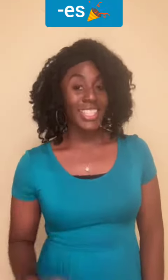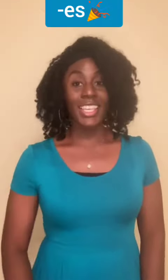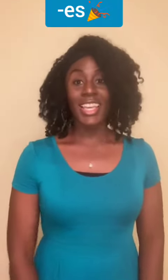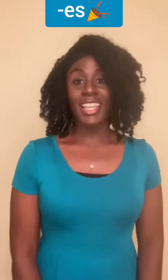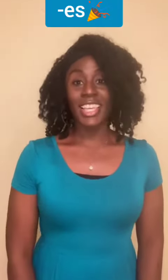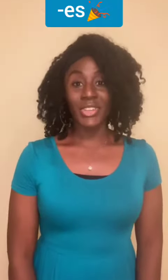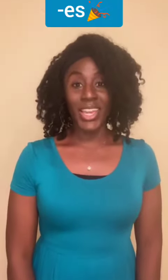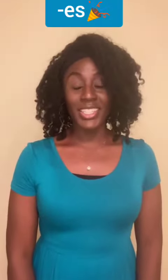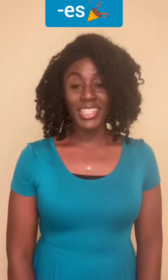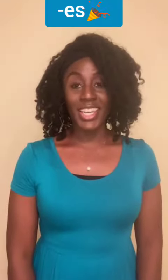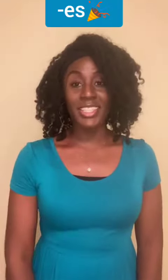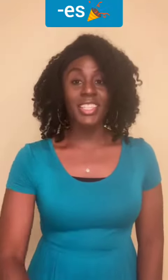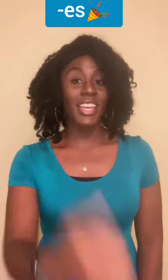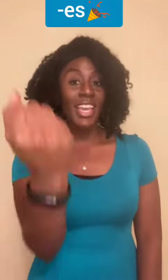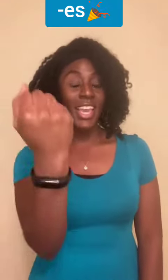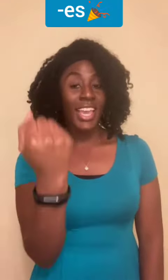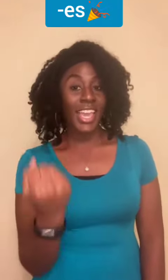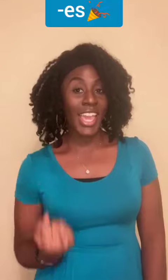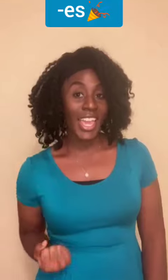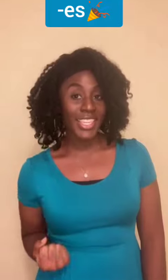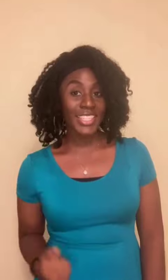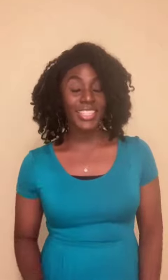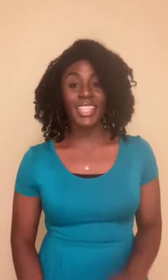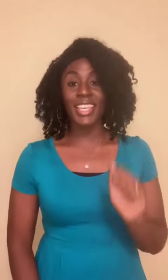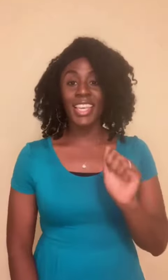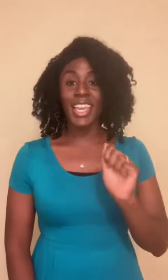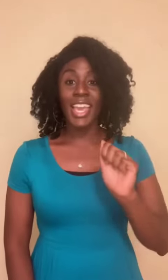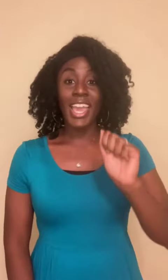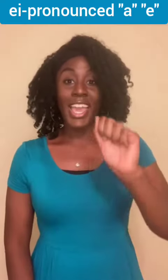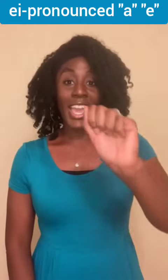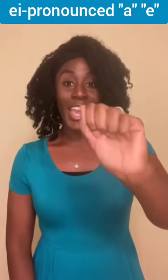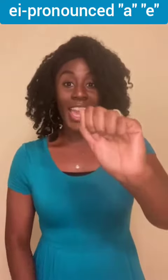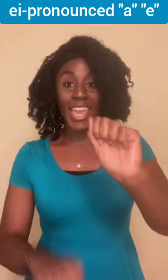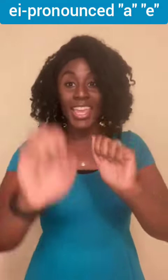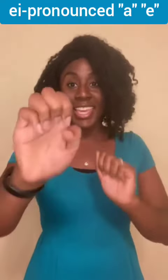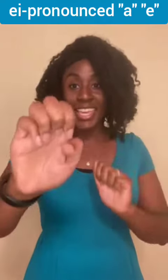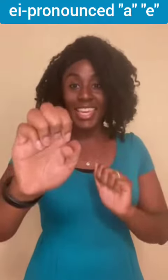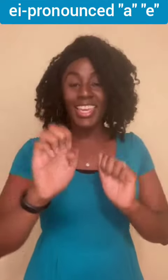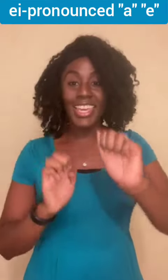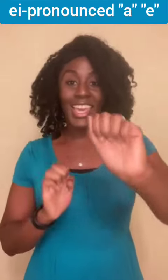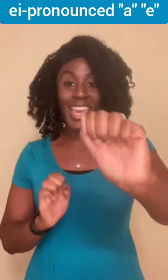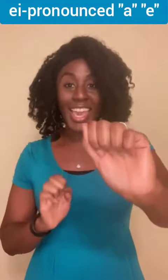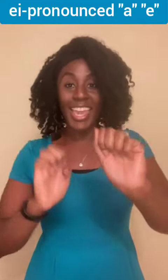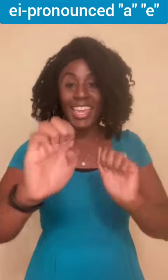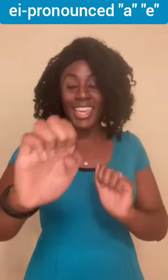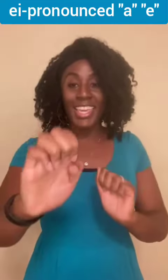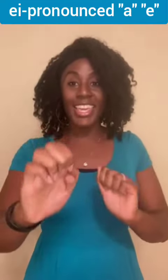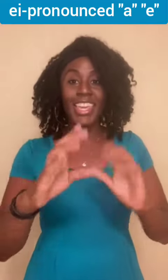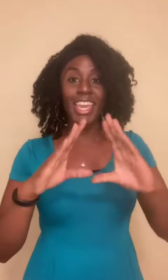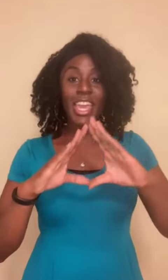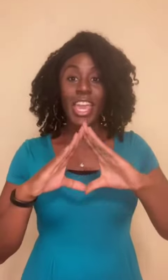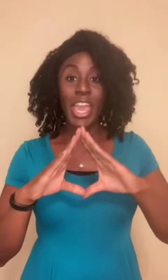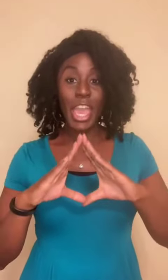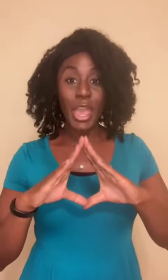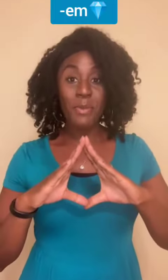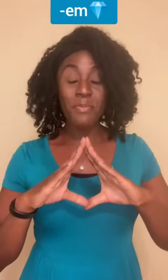like you aced the test. Ace, A-E, A-E, M